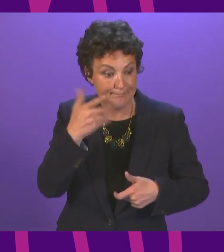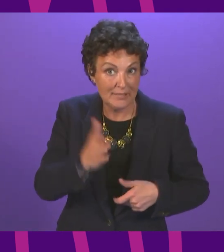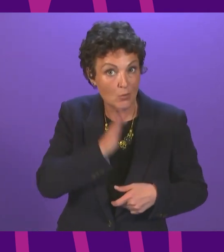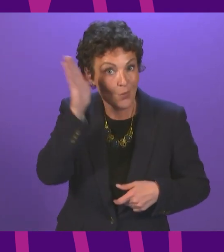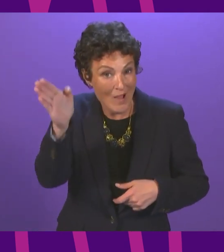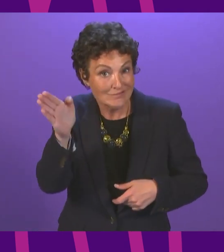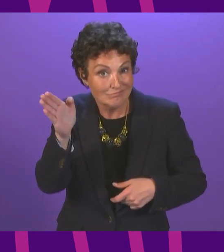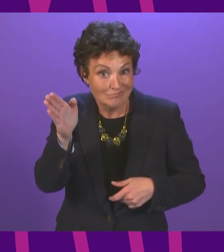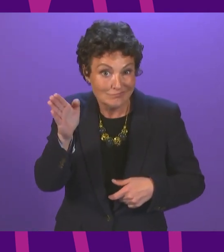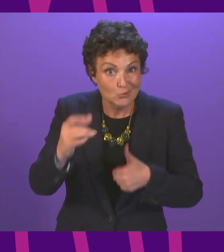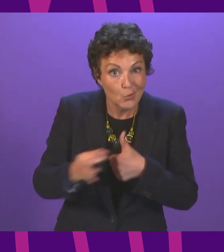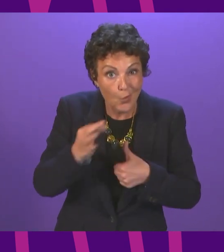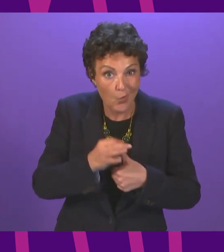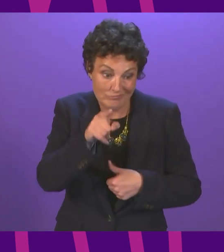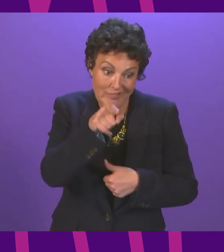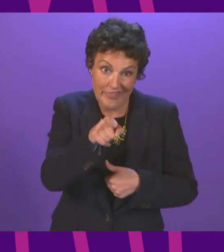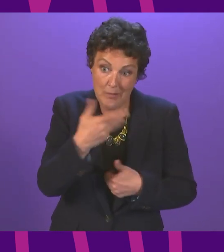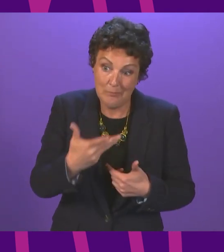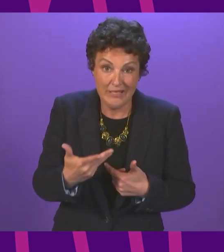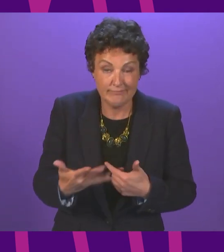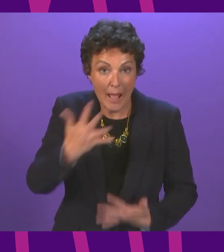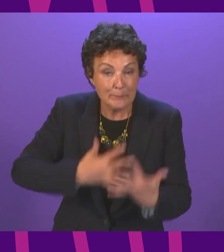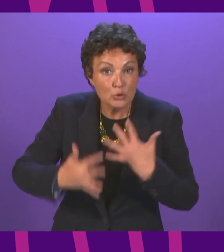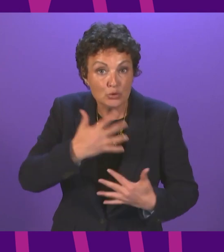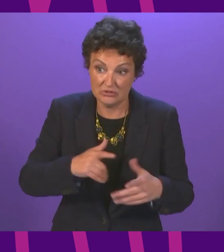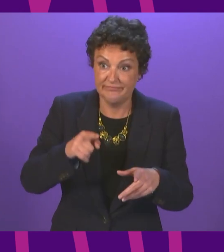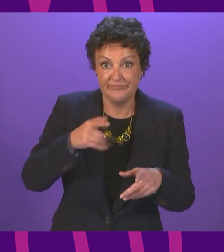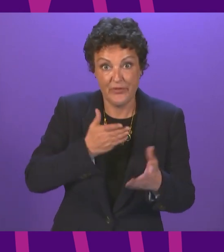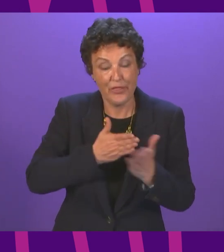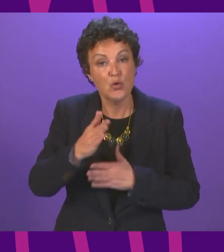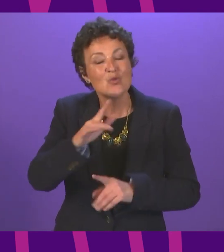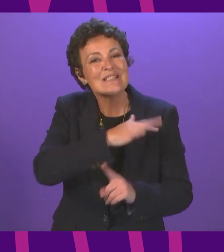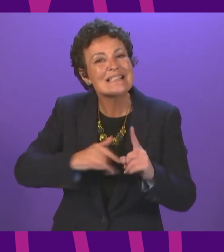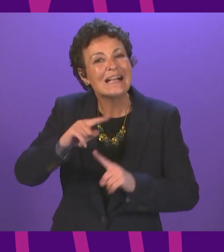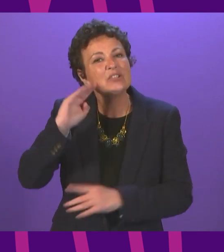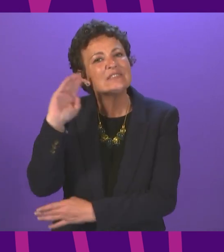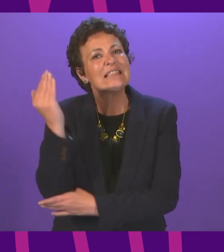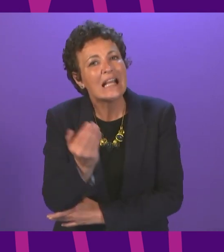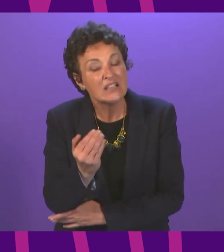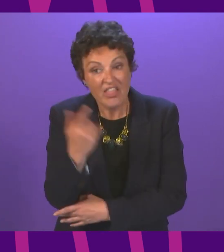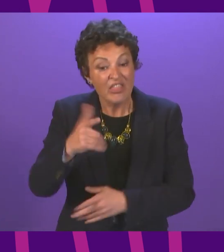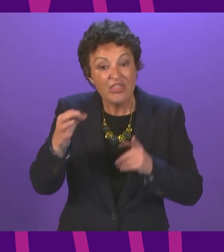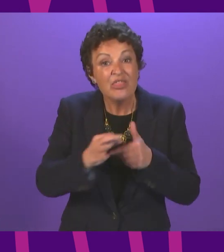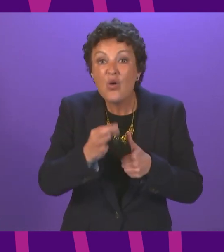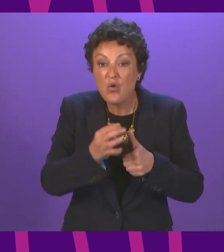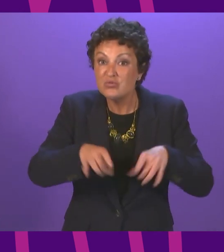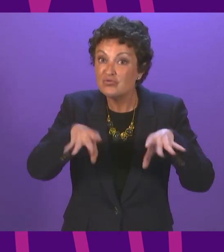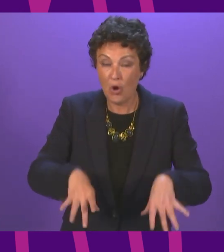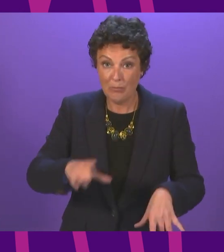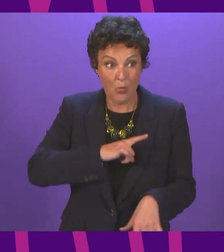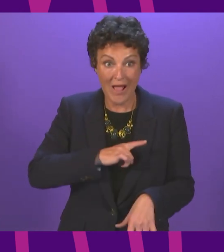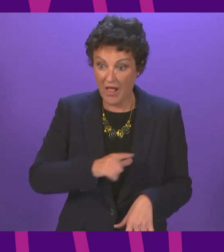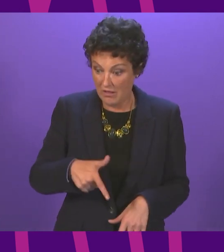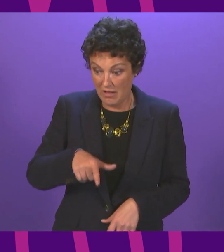hands of the Society of Sailors. This case failed because the court determined that a defence could not be mounted because those who